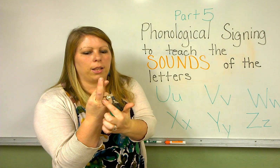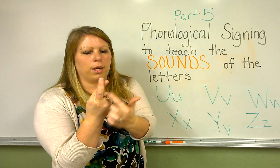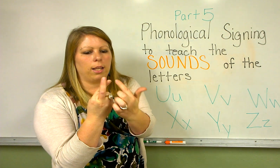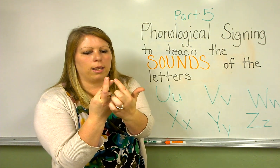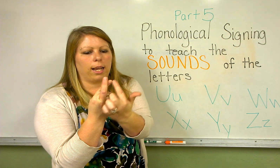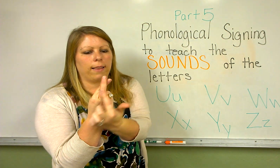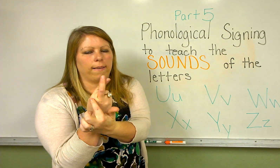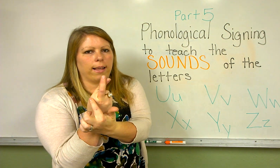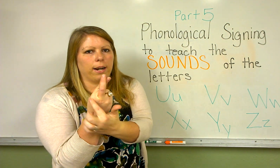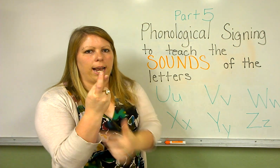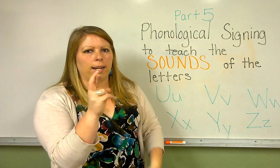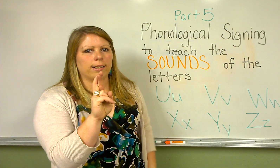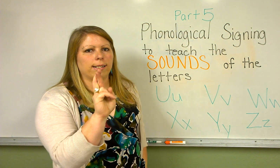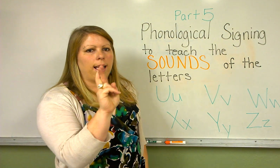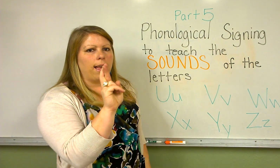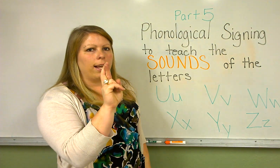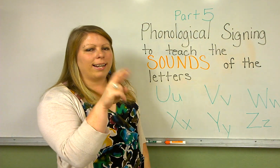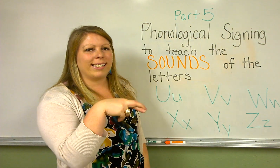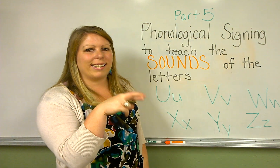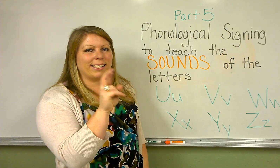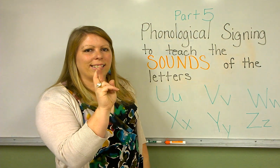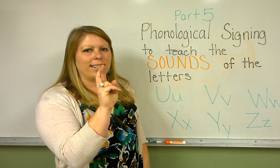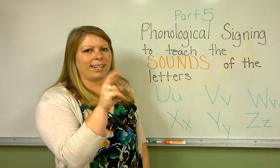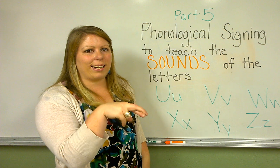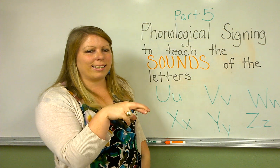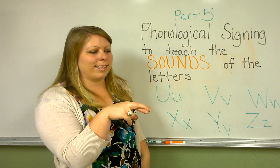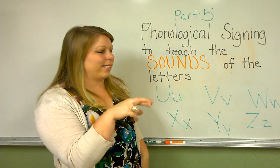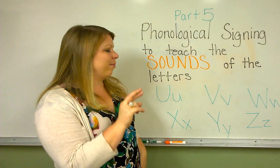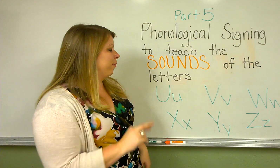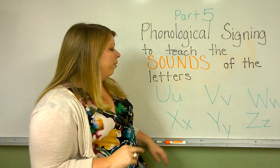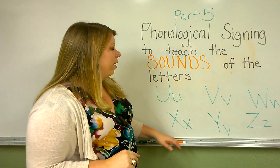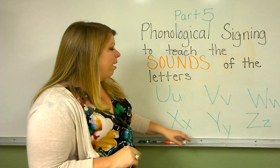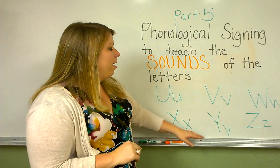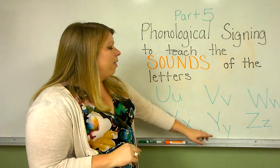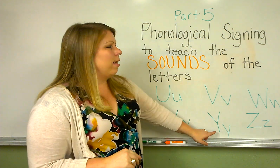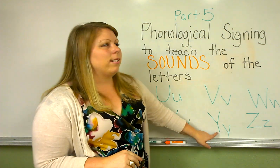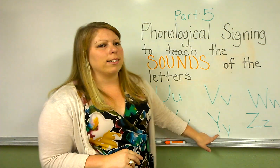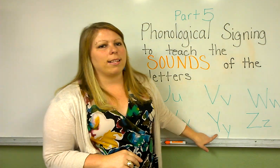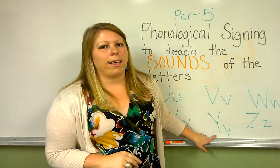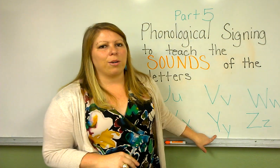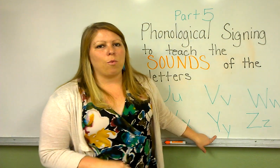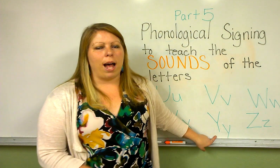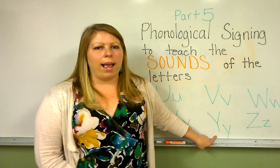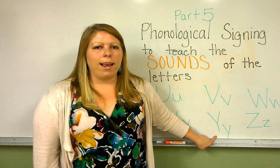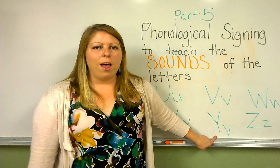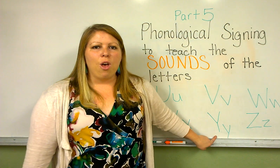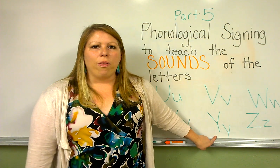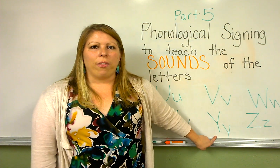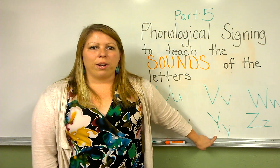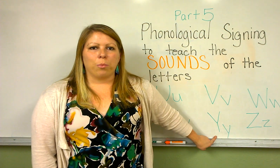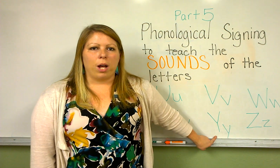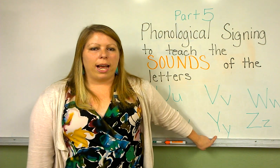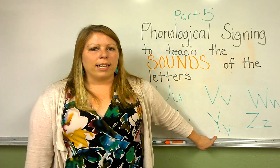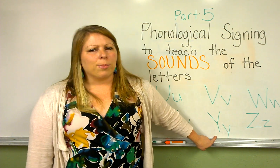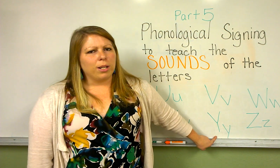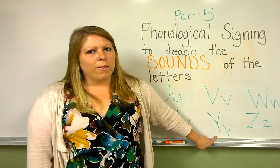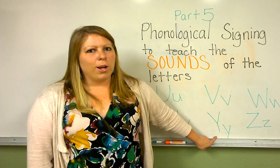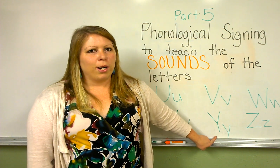they look like the letter X. Pss, pss. This is the letter Y. The letter Y is one of the harder